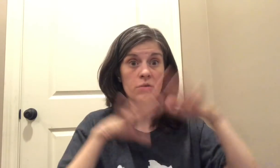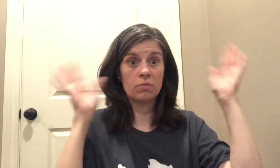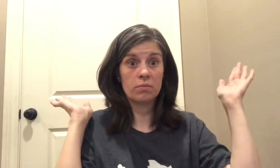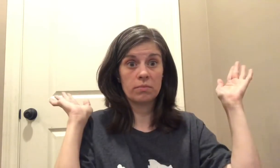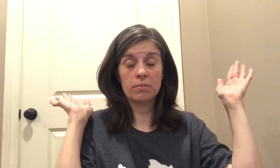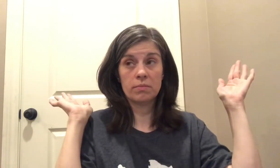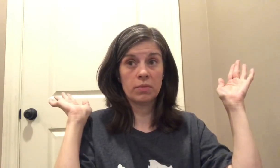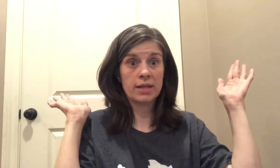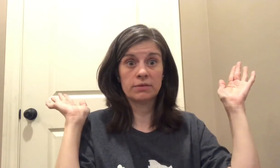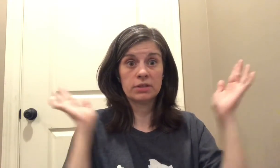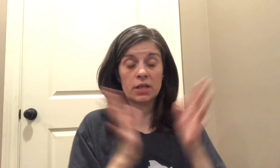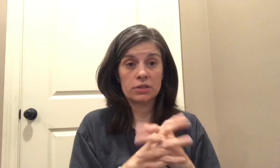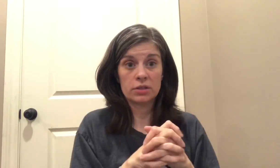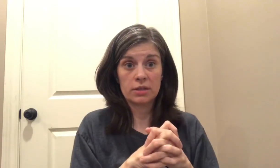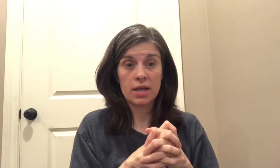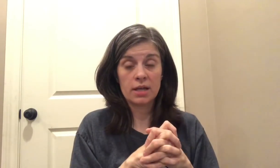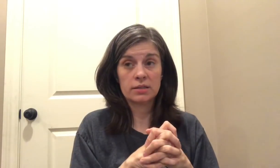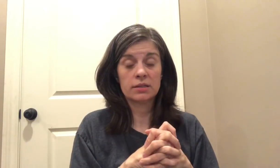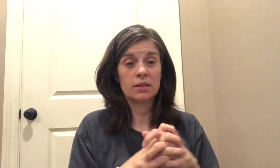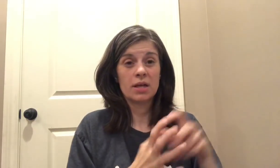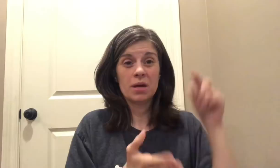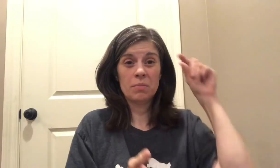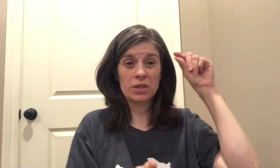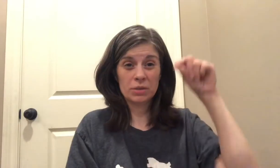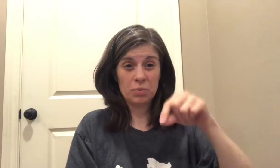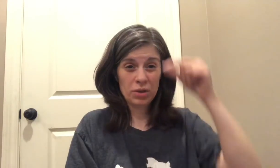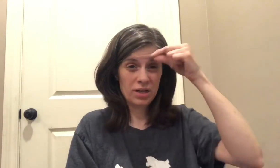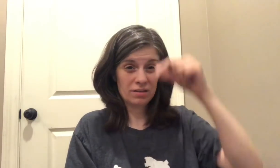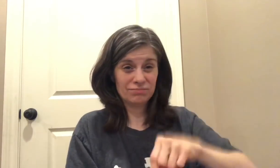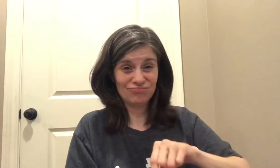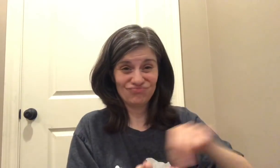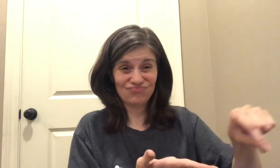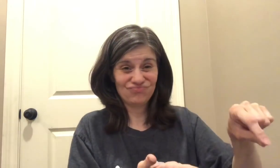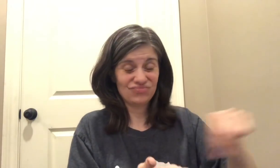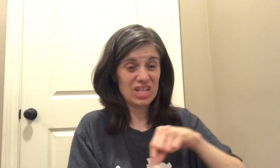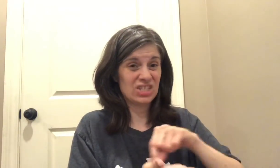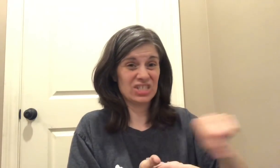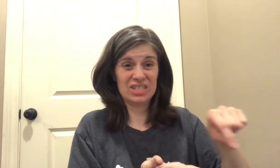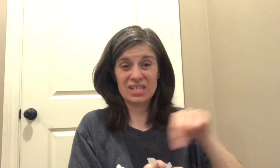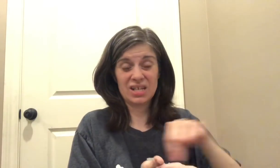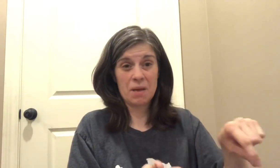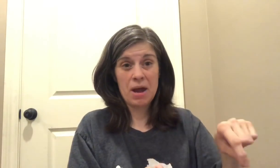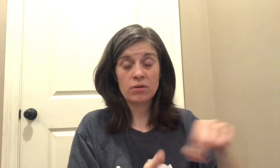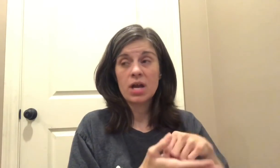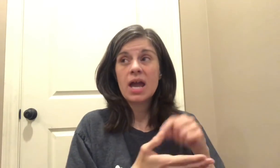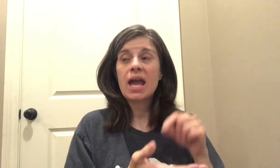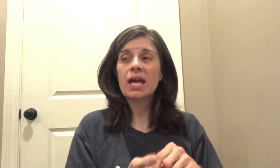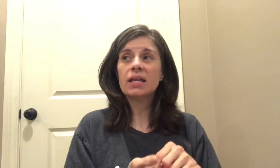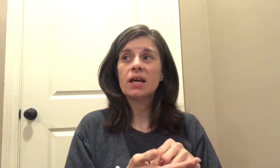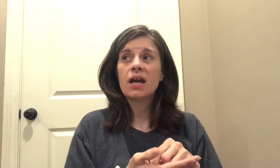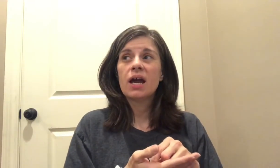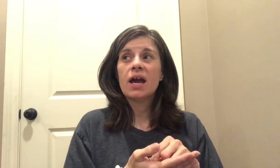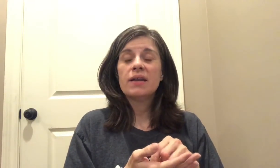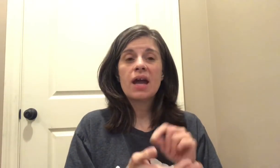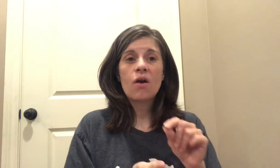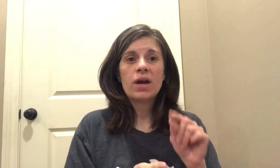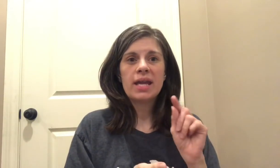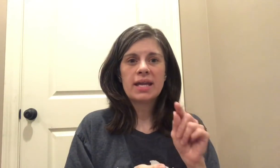you lots of intelligent things but to put it it just doesn't come out and now he